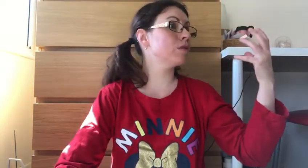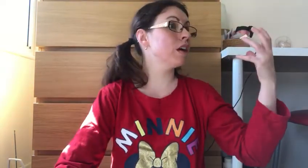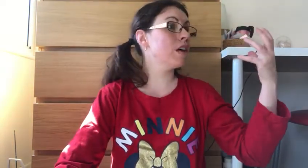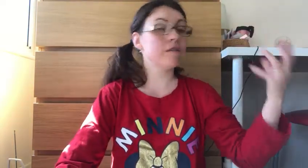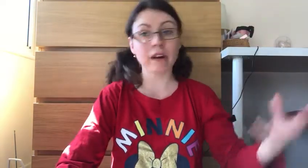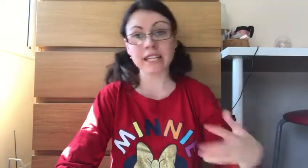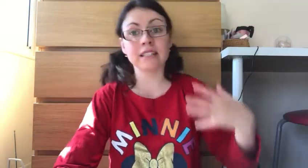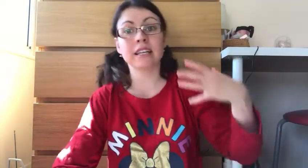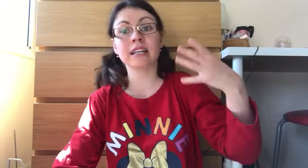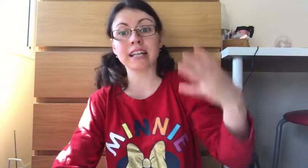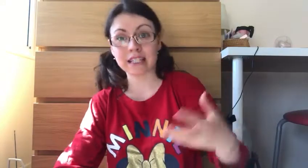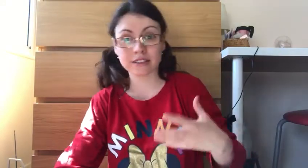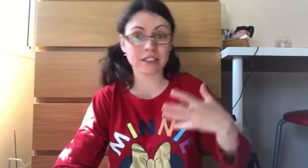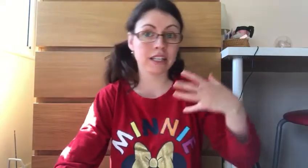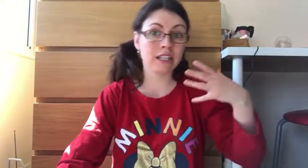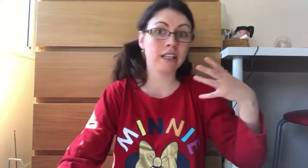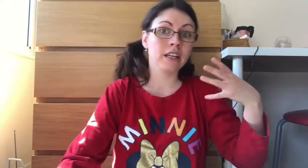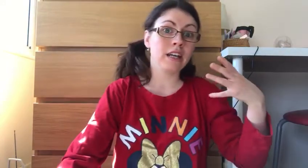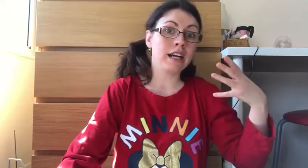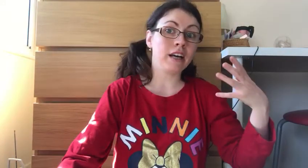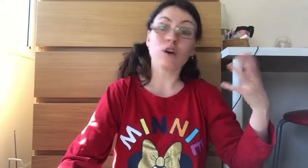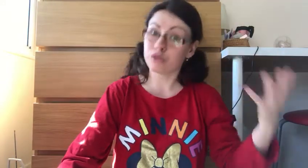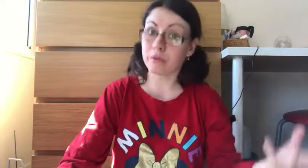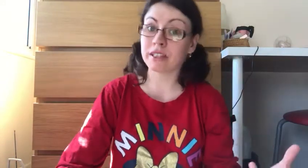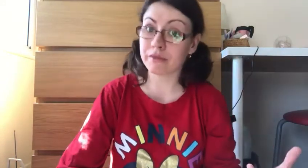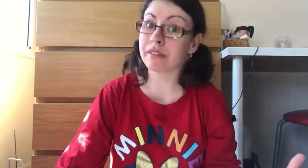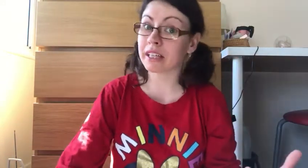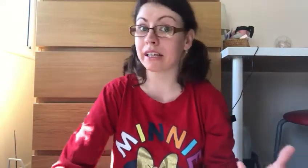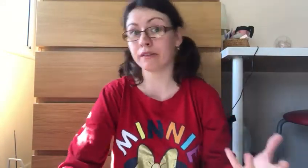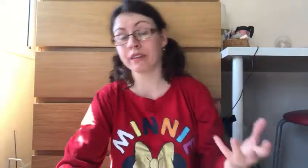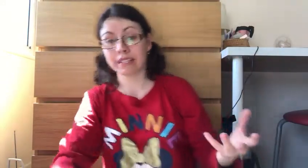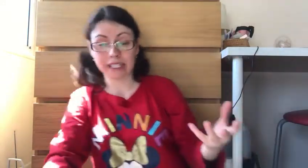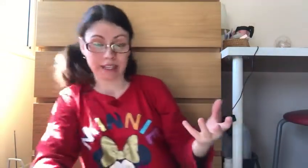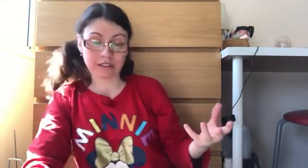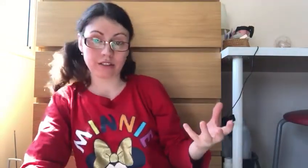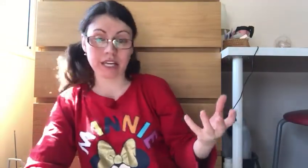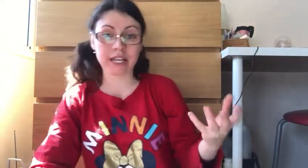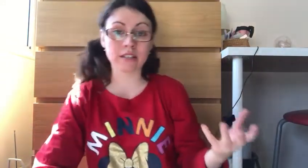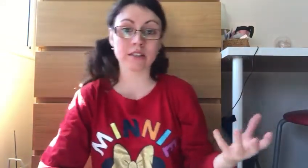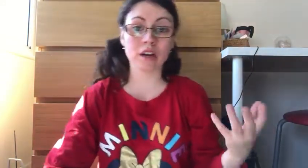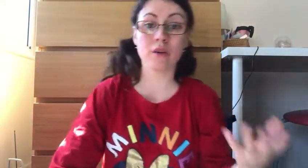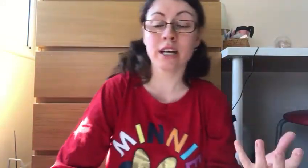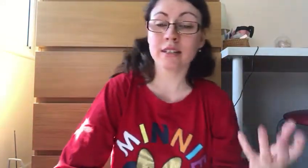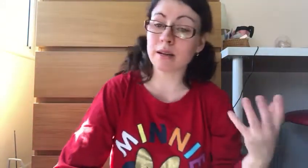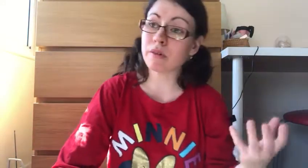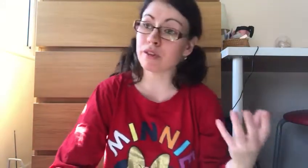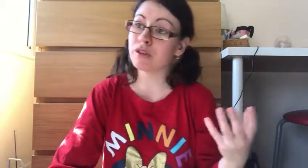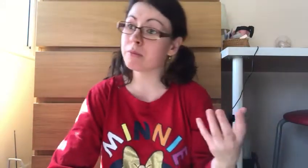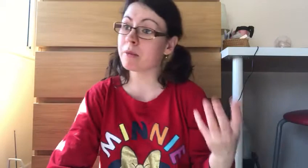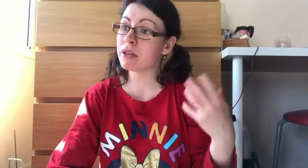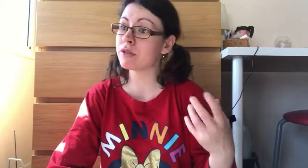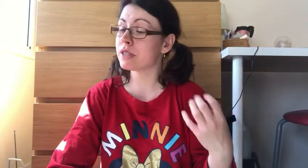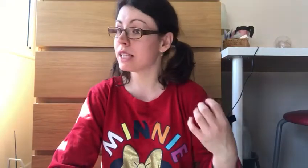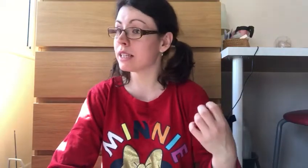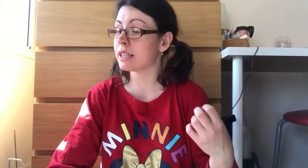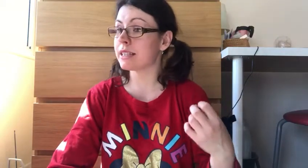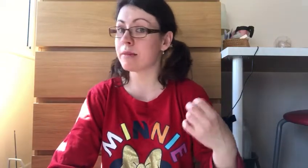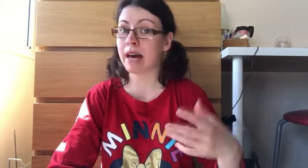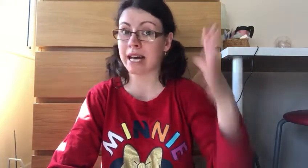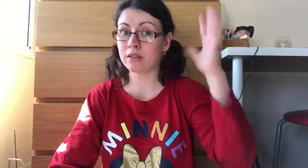writing, cutting or doing different kind of things like that. Okay so some of you may be using the same hand